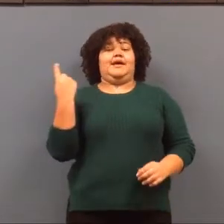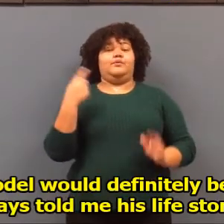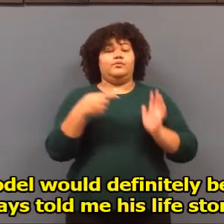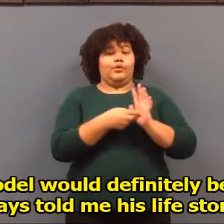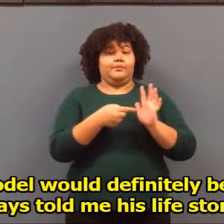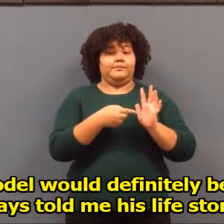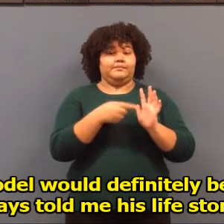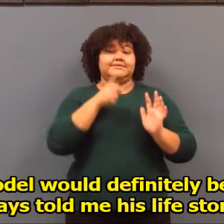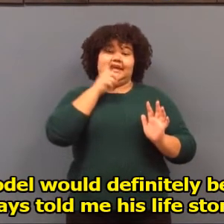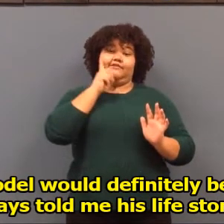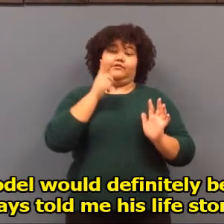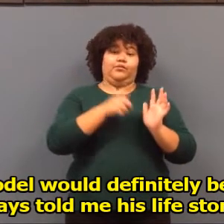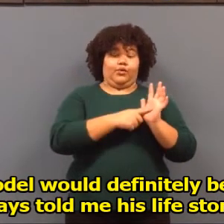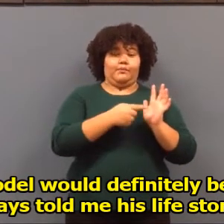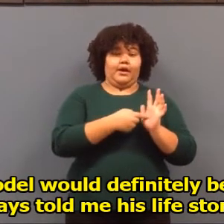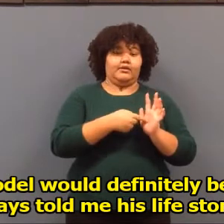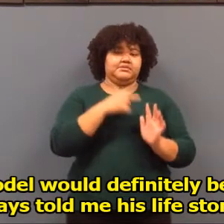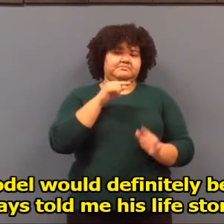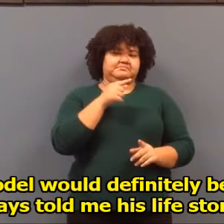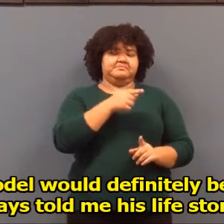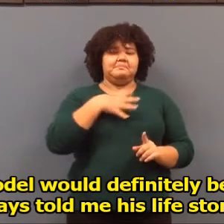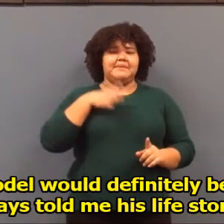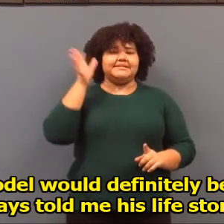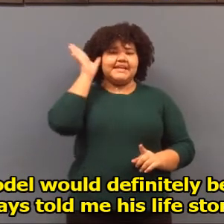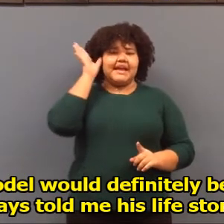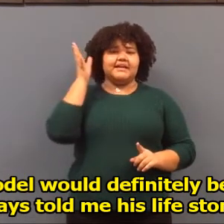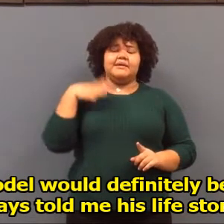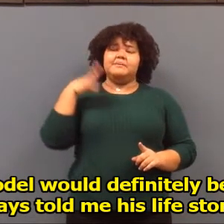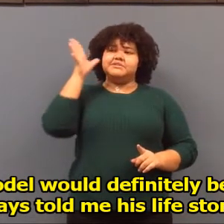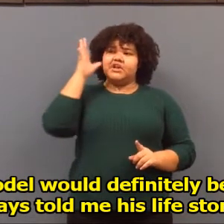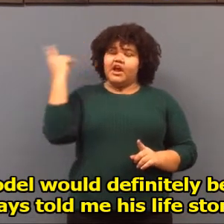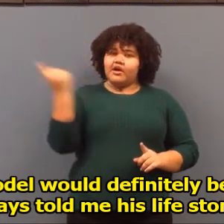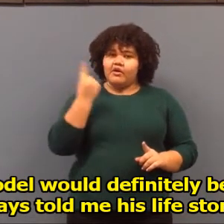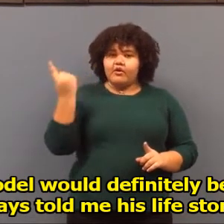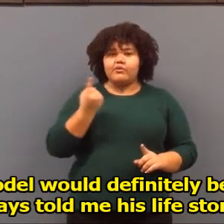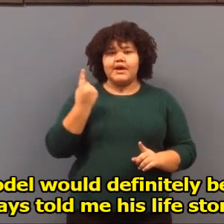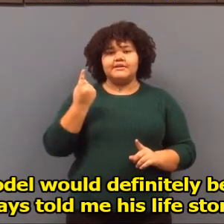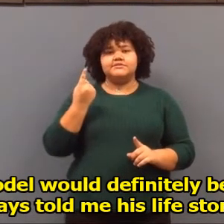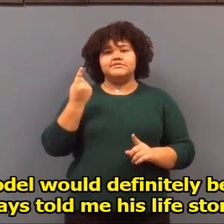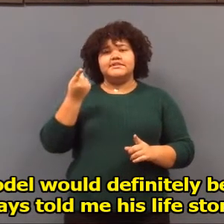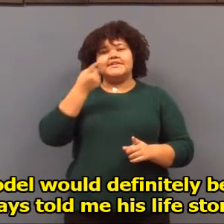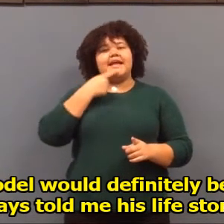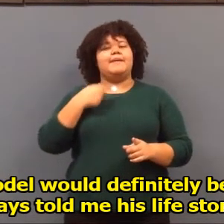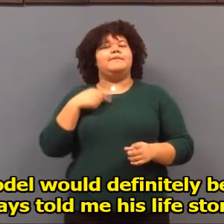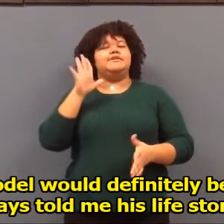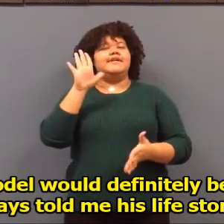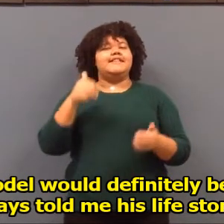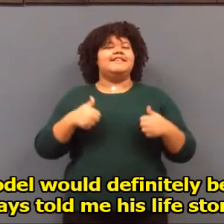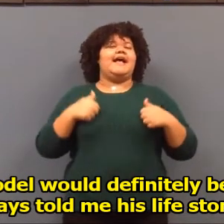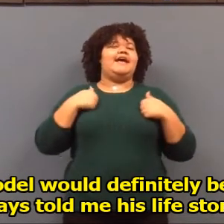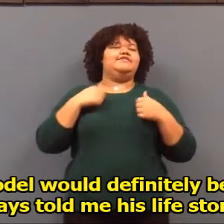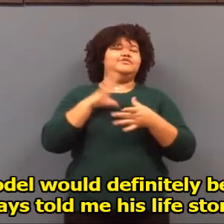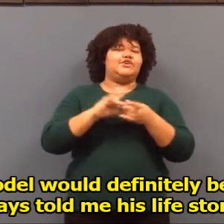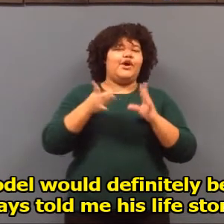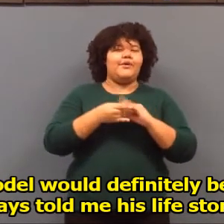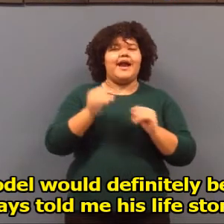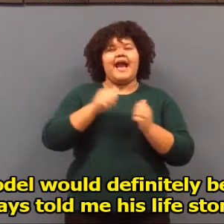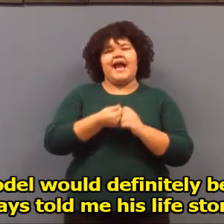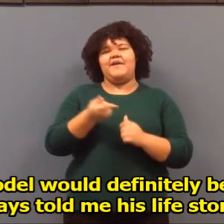My Black Deaf role model would definitely be my dad. My dad has always told me his life